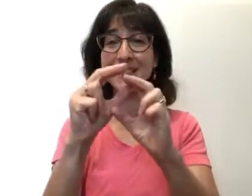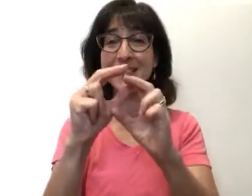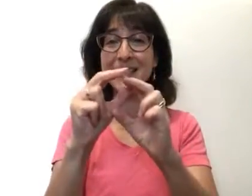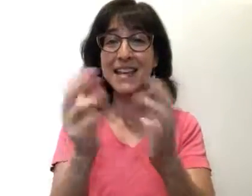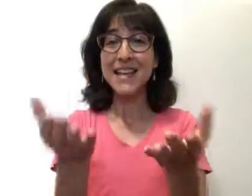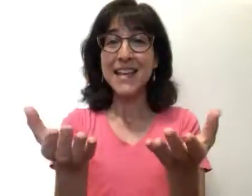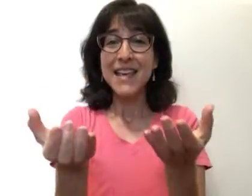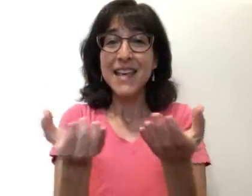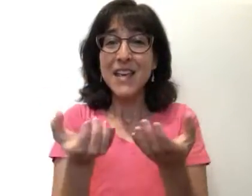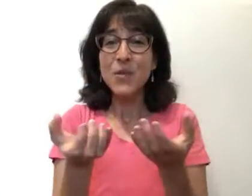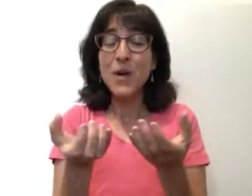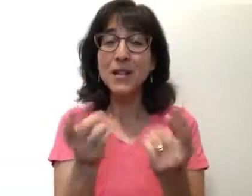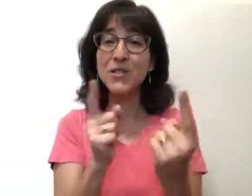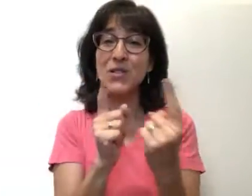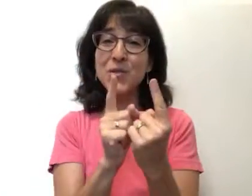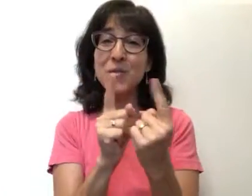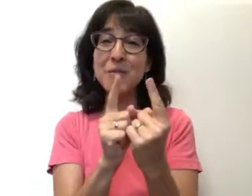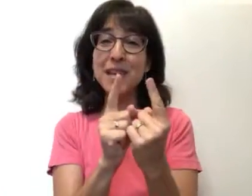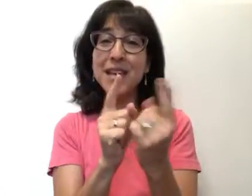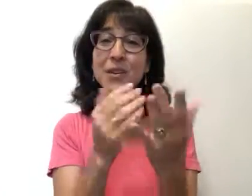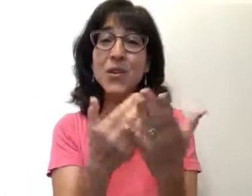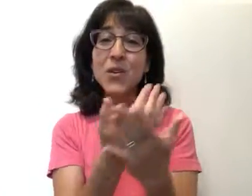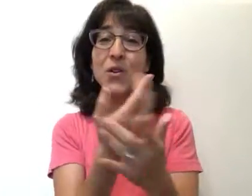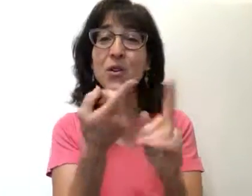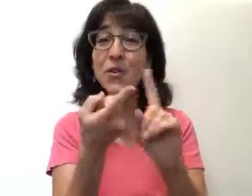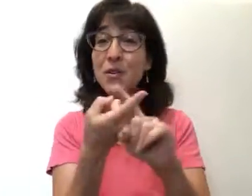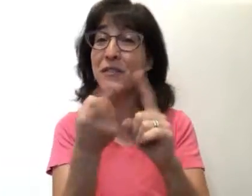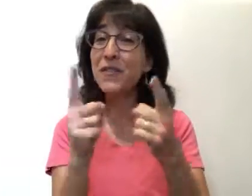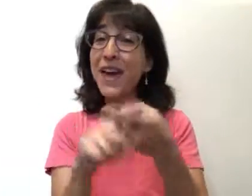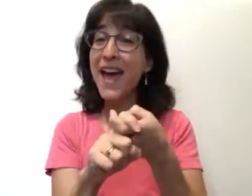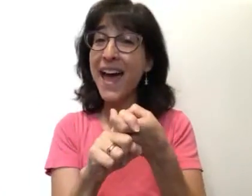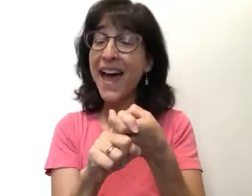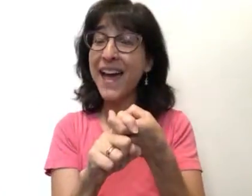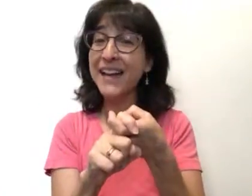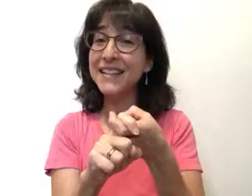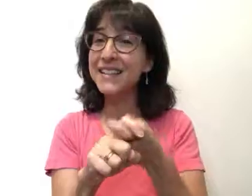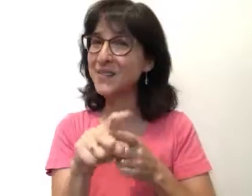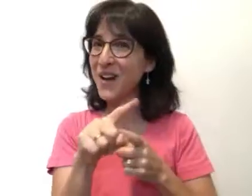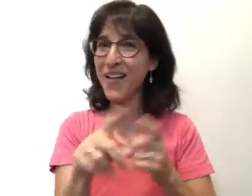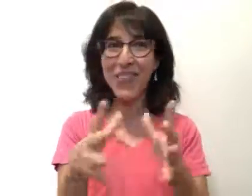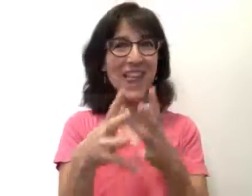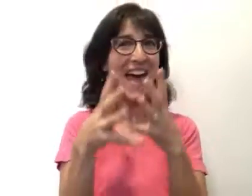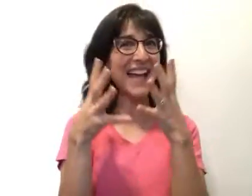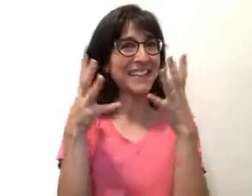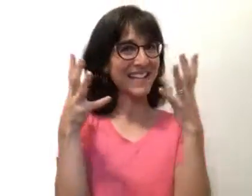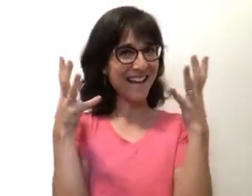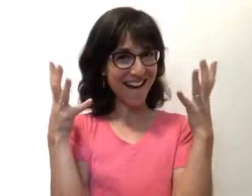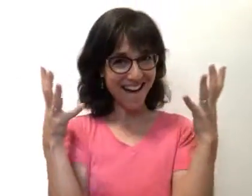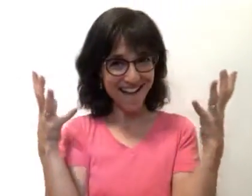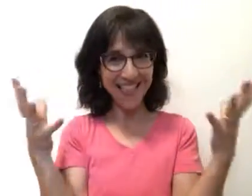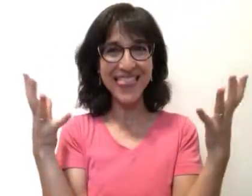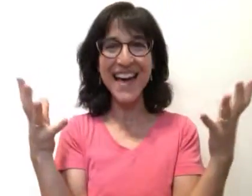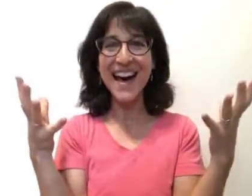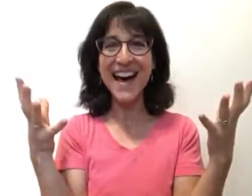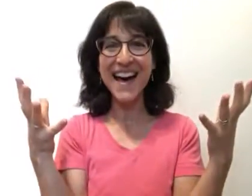He wants to meet new friends. Well, that's a lot.